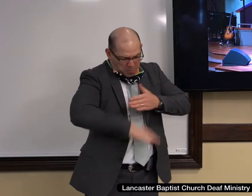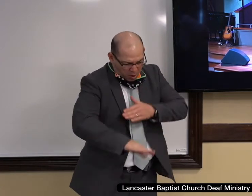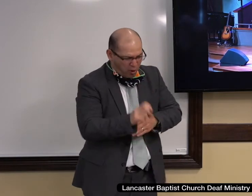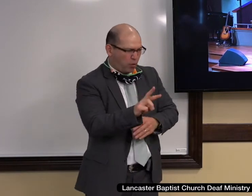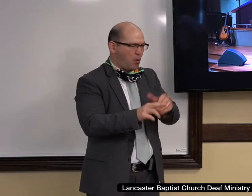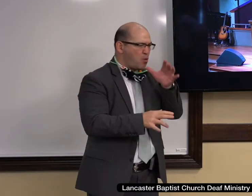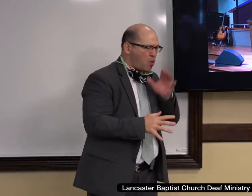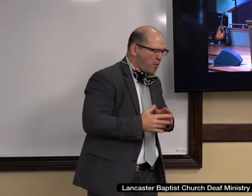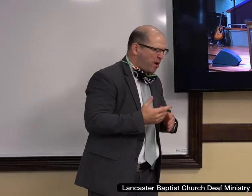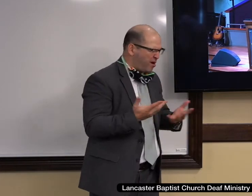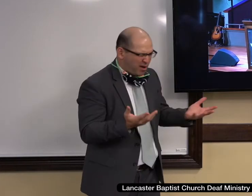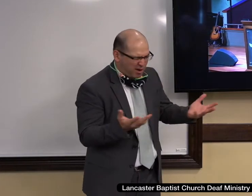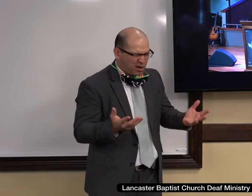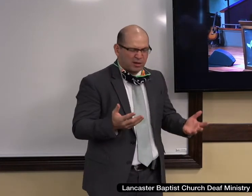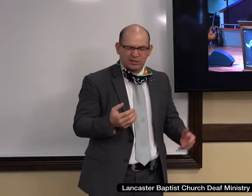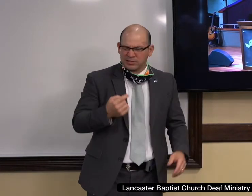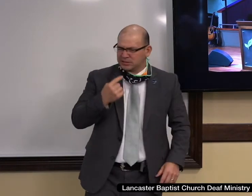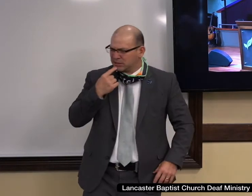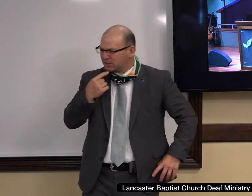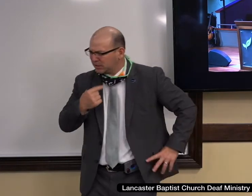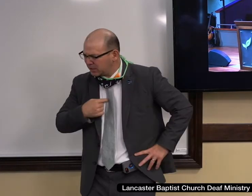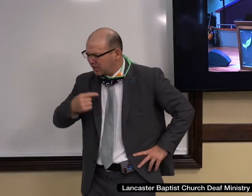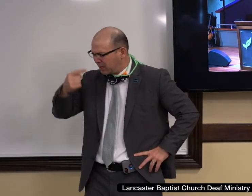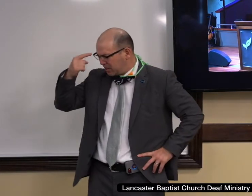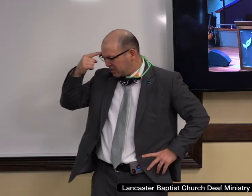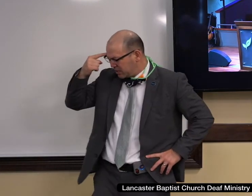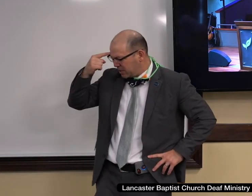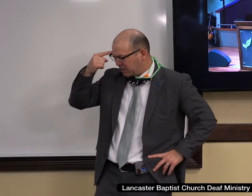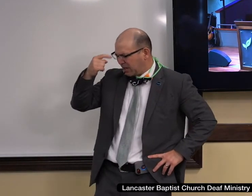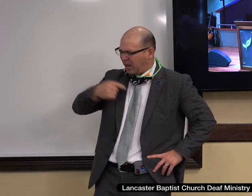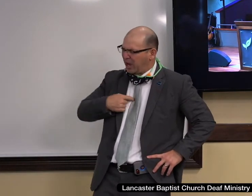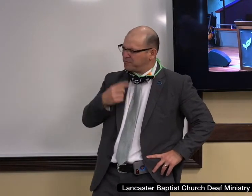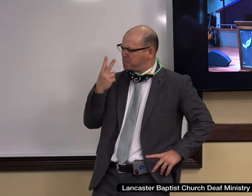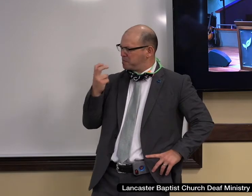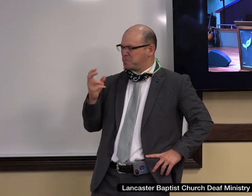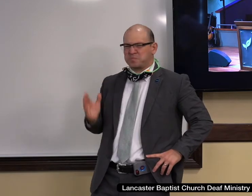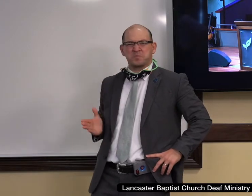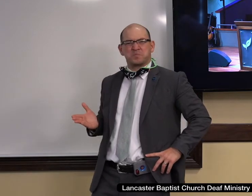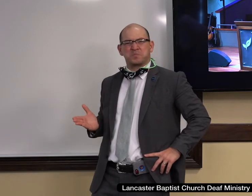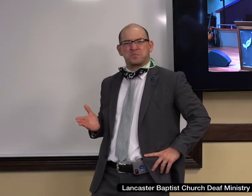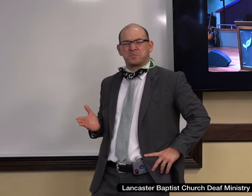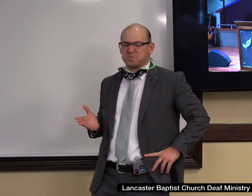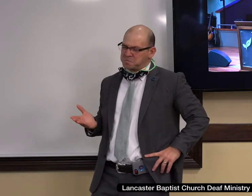He'd begin to say, you know, I think I'm, I think I'm maybe an agnostic. Maybe there's a God, but I'm not sure you can really know him.